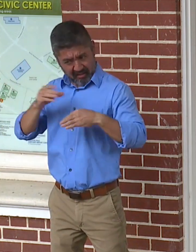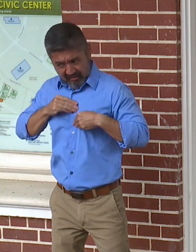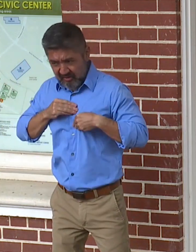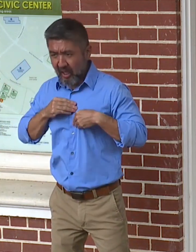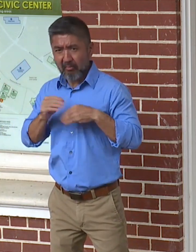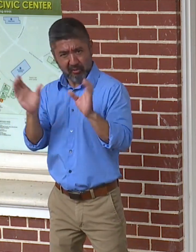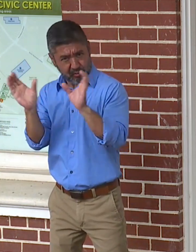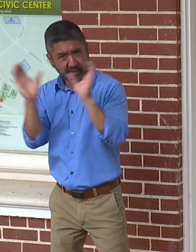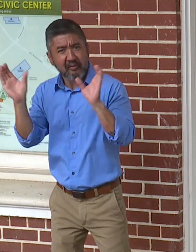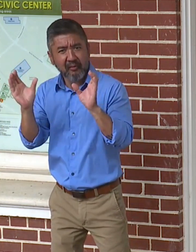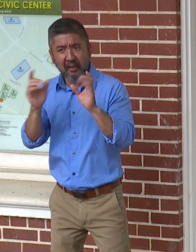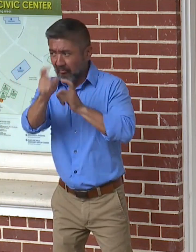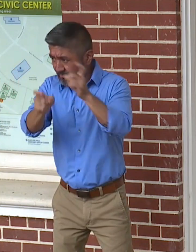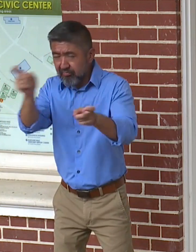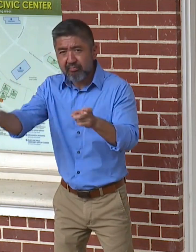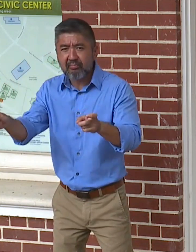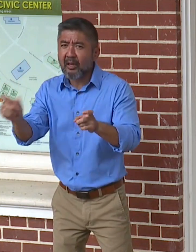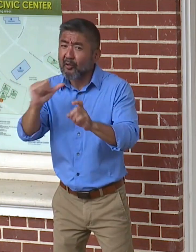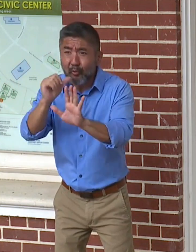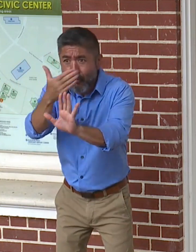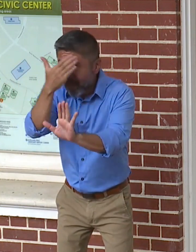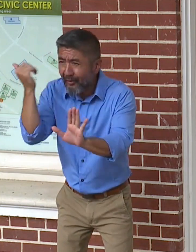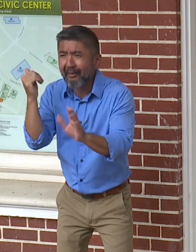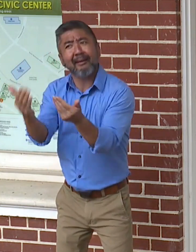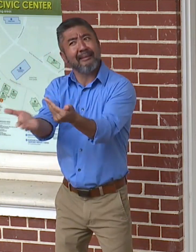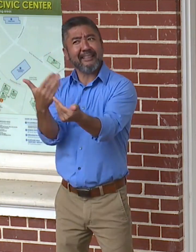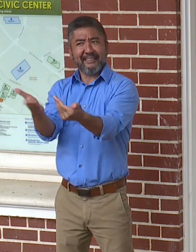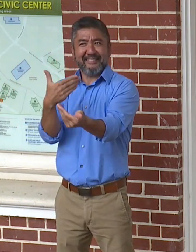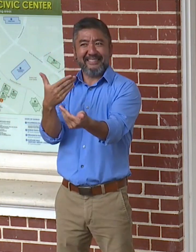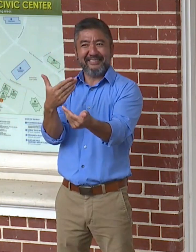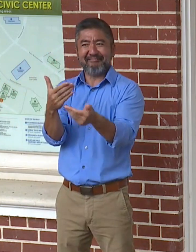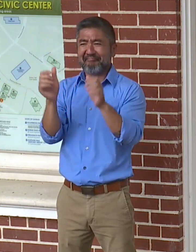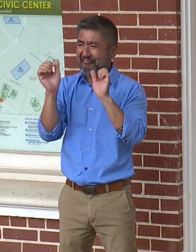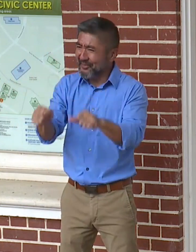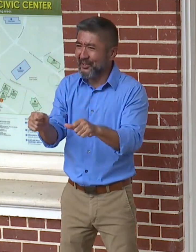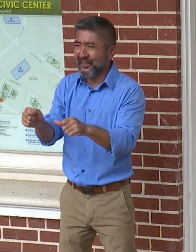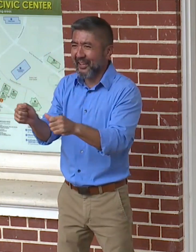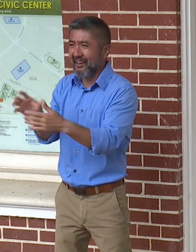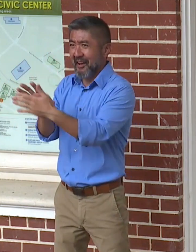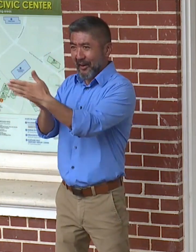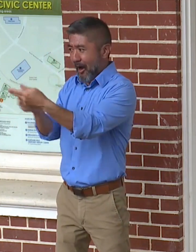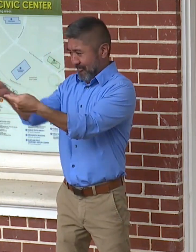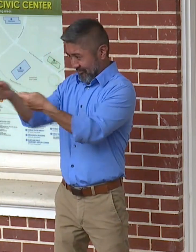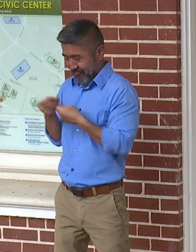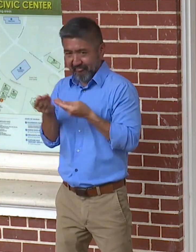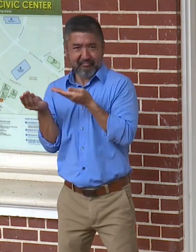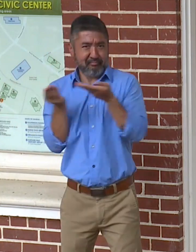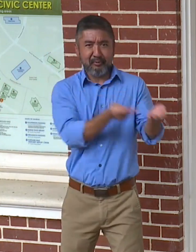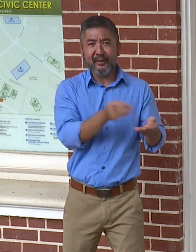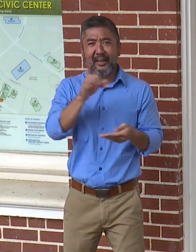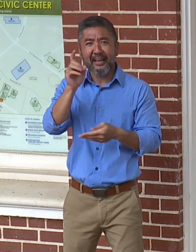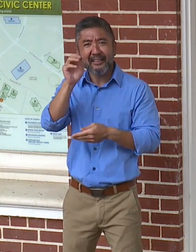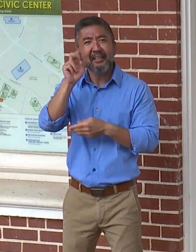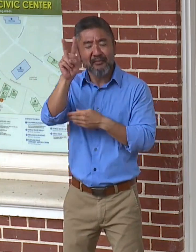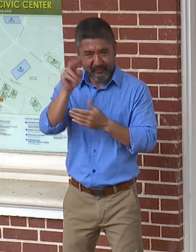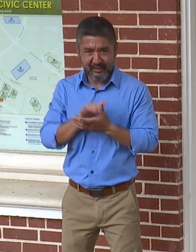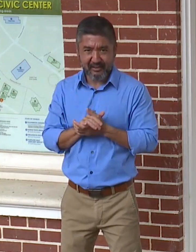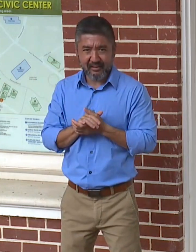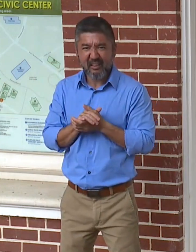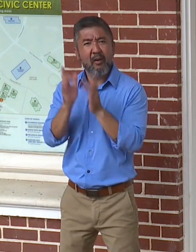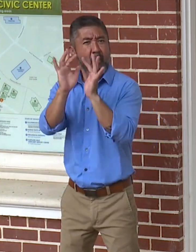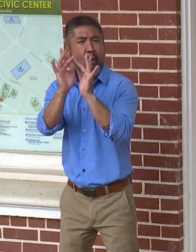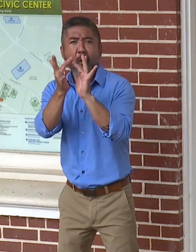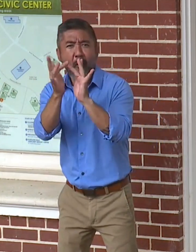don't forget. Do it. It's easy. And everybody should be able to get a copy of one of them. If it's not this one, like I said, a lot of them have them online.